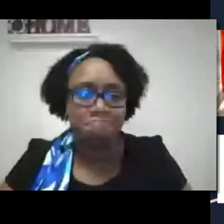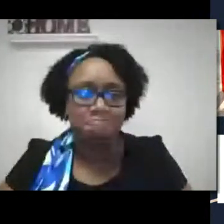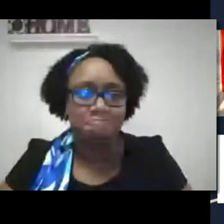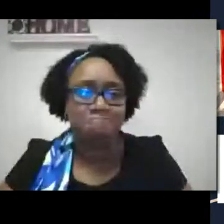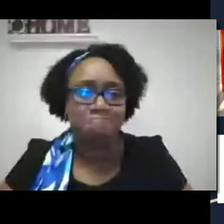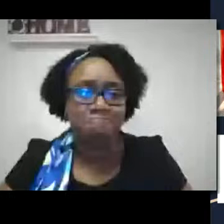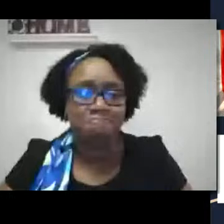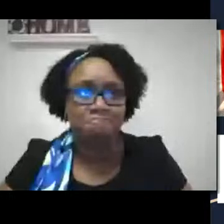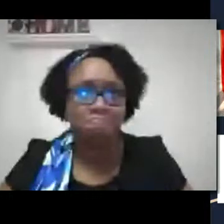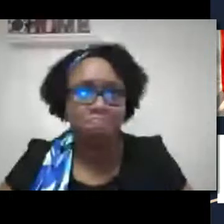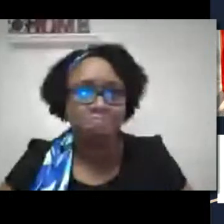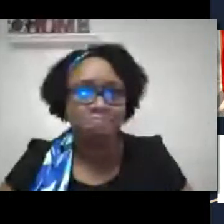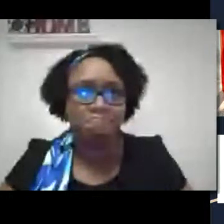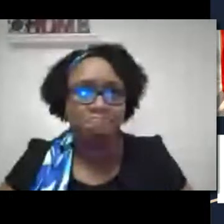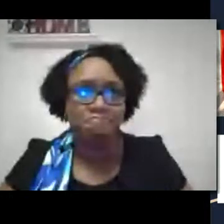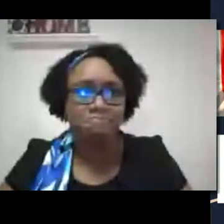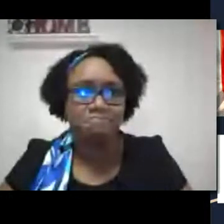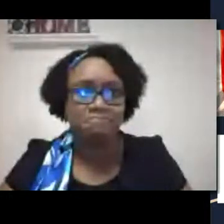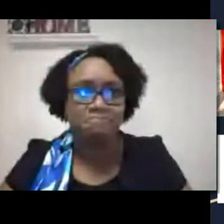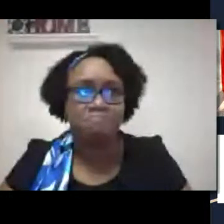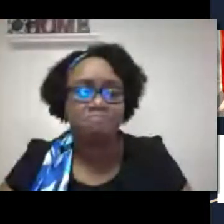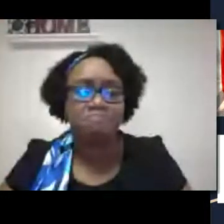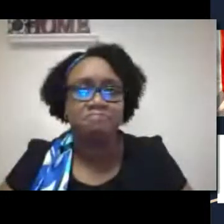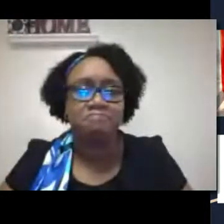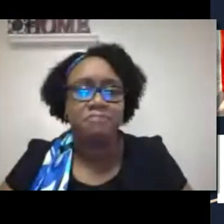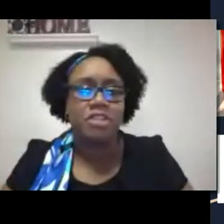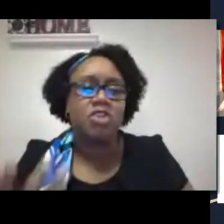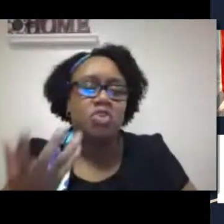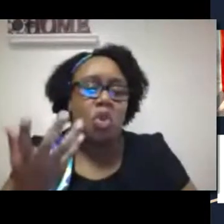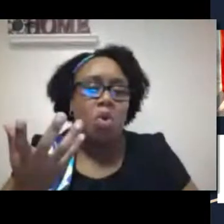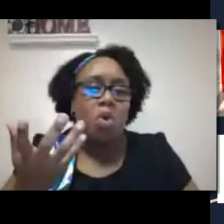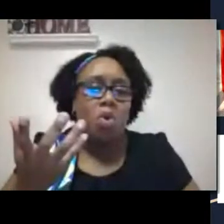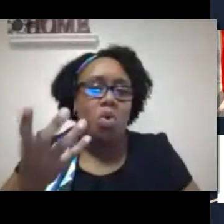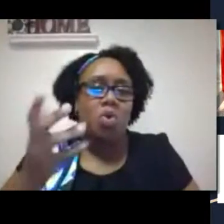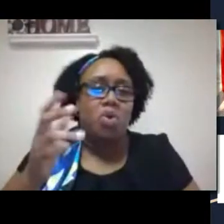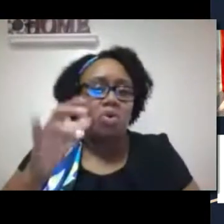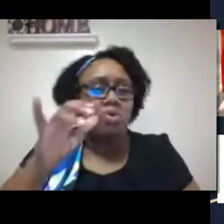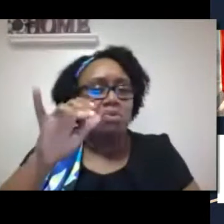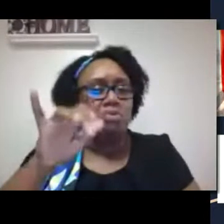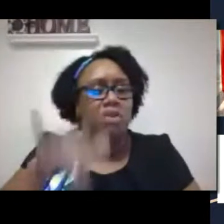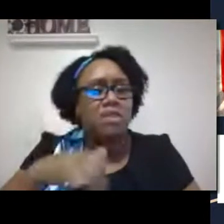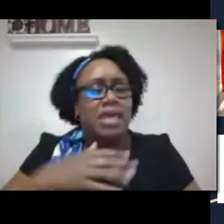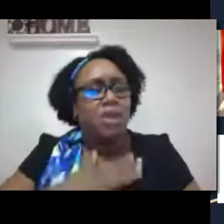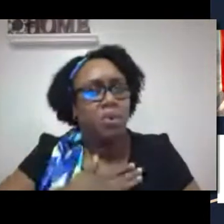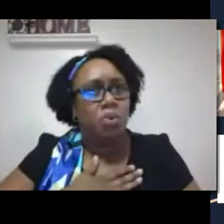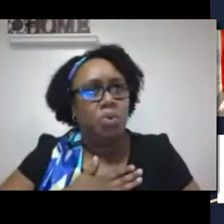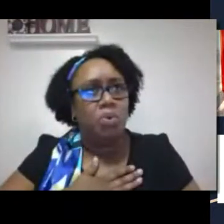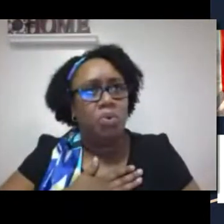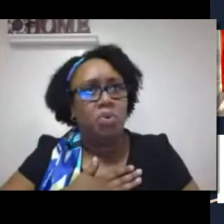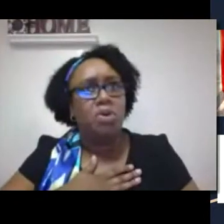be receptive to the information that was being shared with them. There's a disconnect.